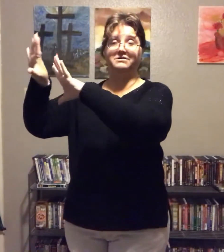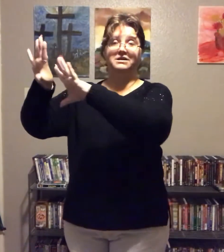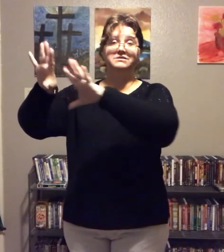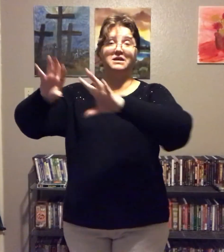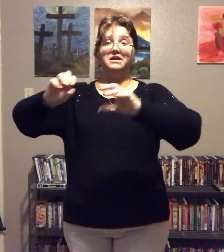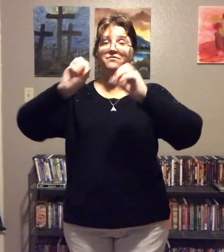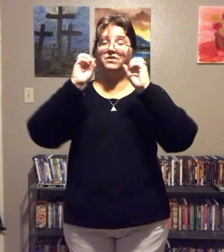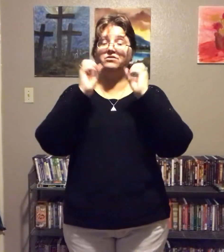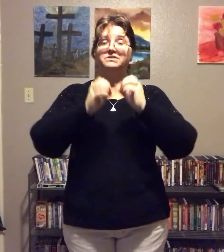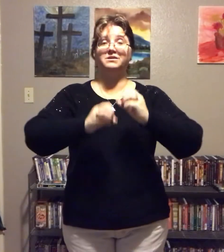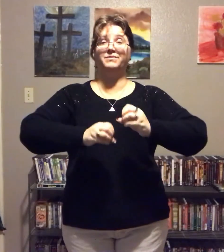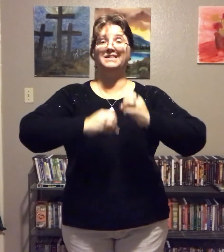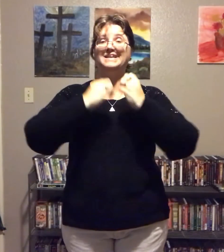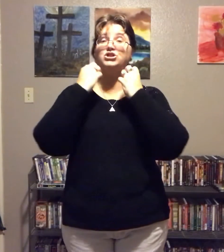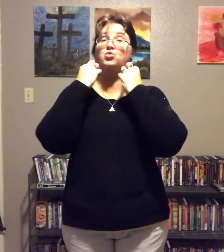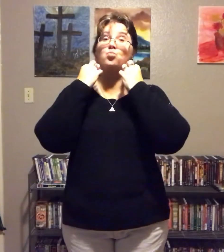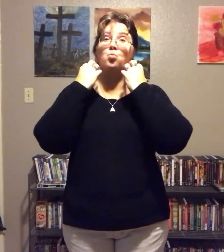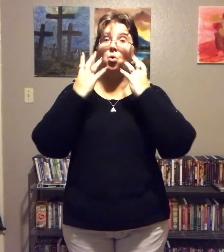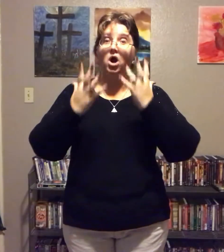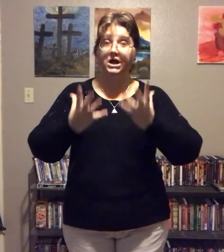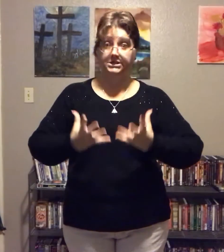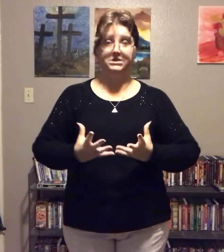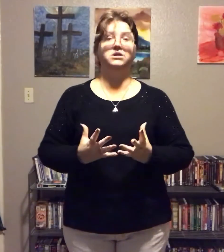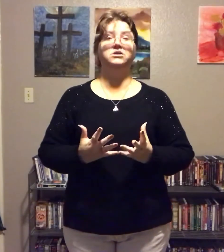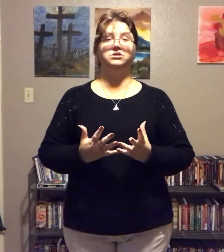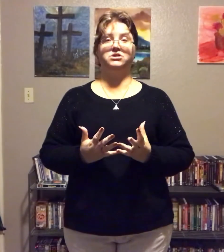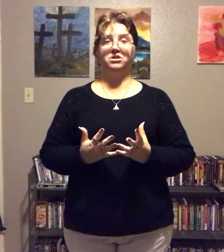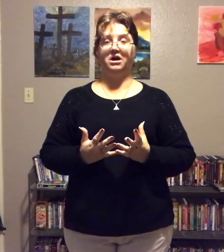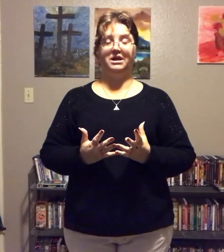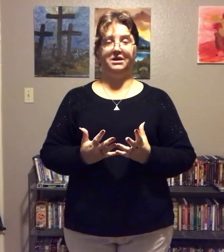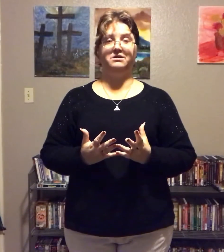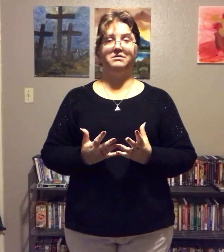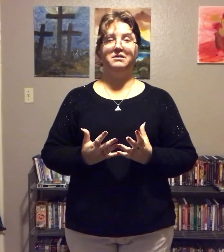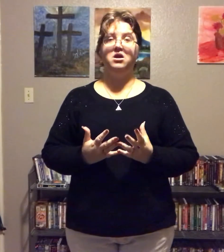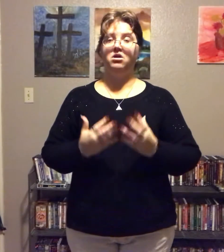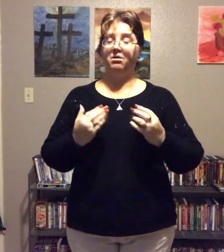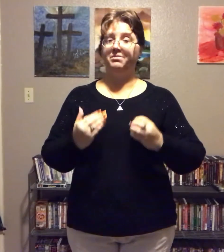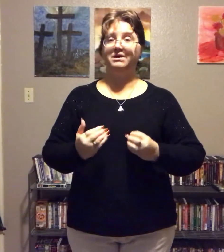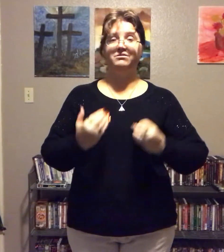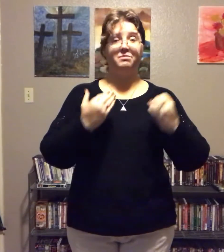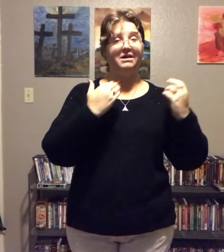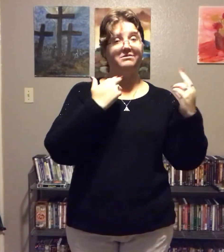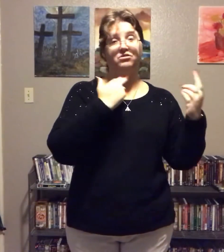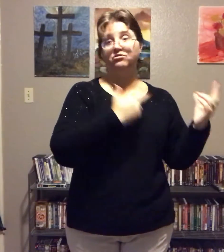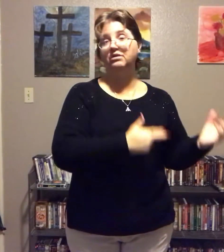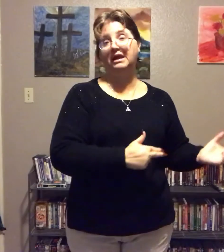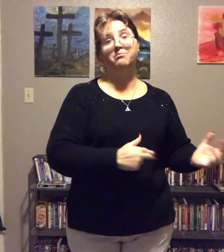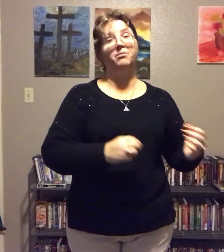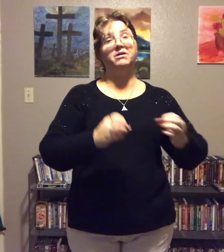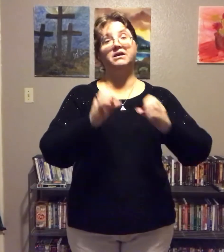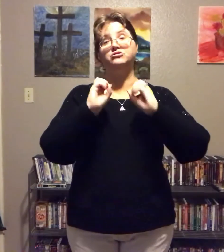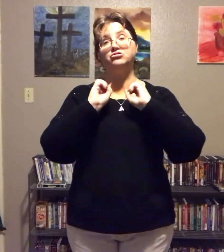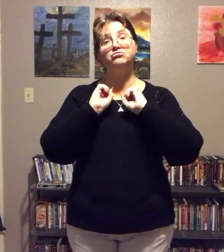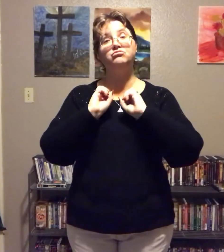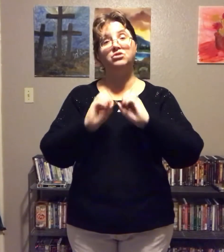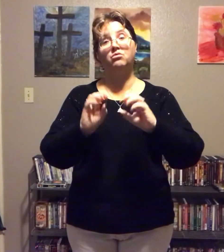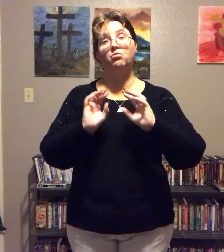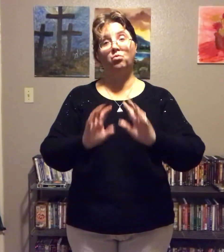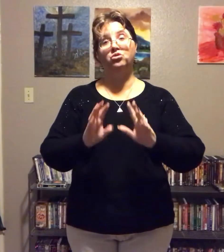as I said, if there is something that you want to not eat. Not because man says you can't. But because you don't want